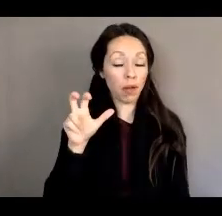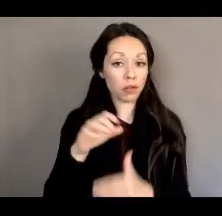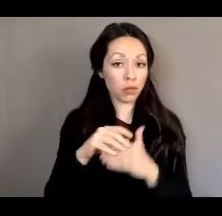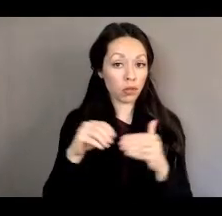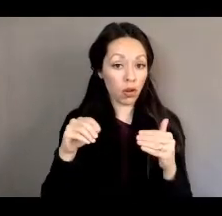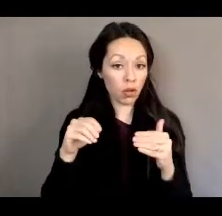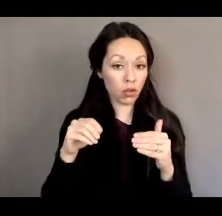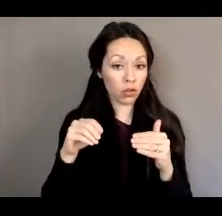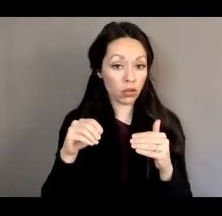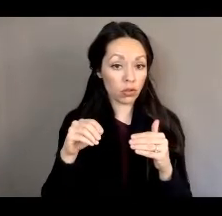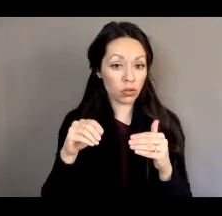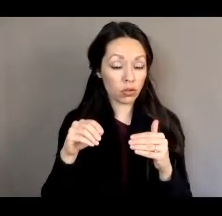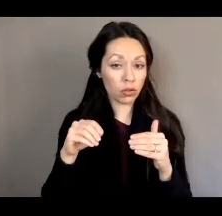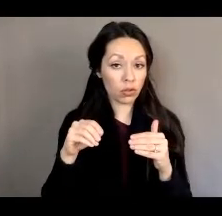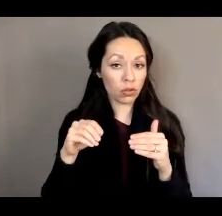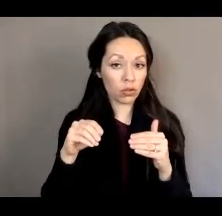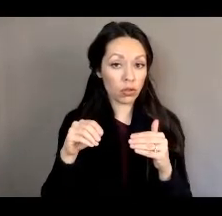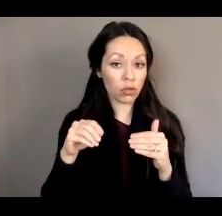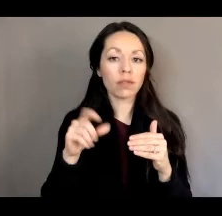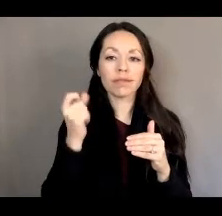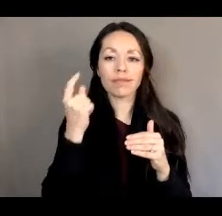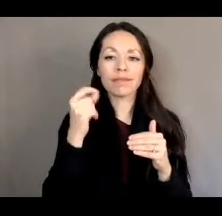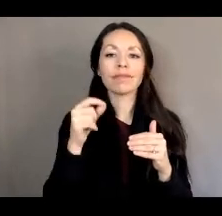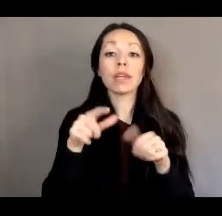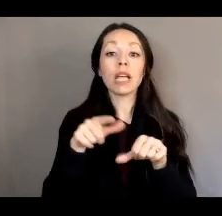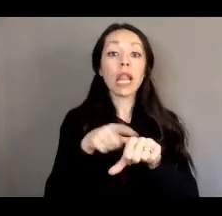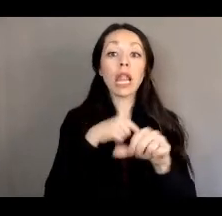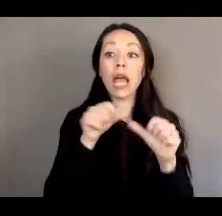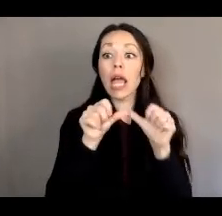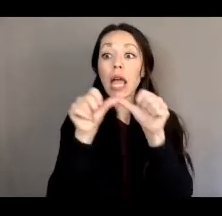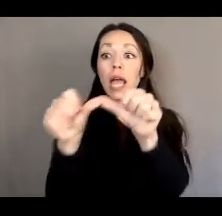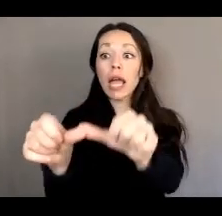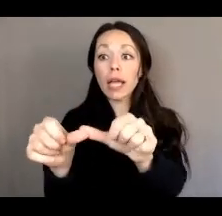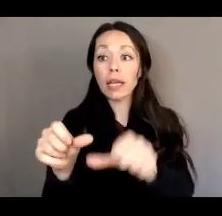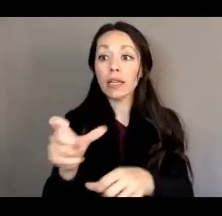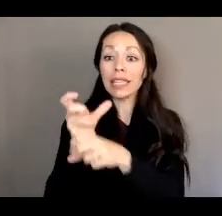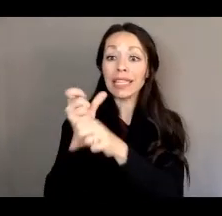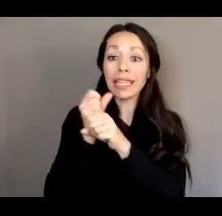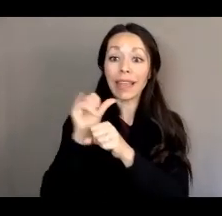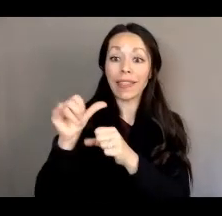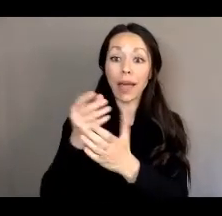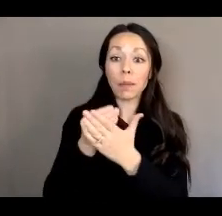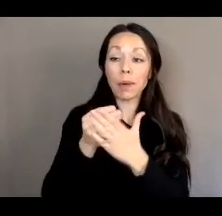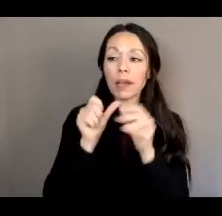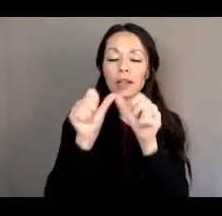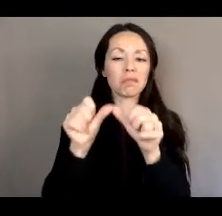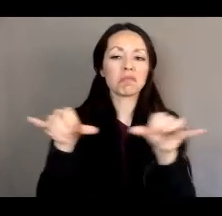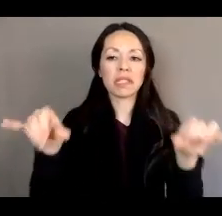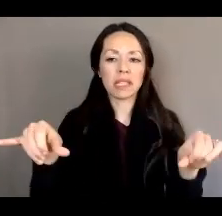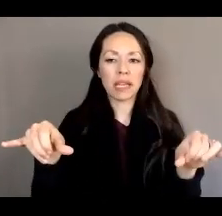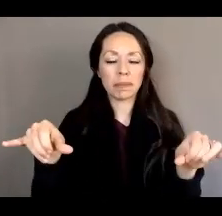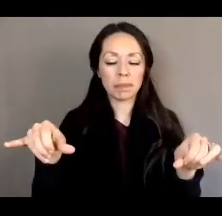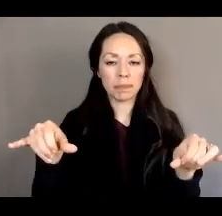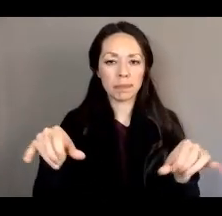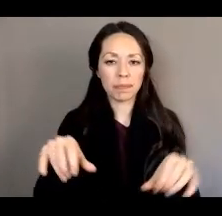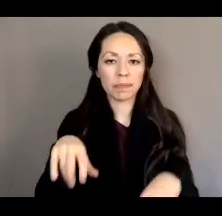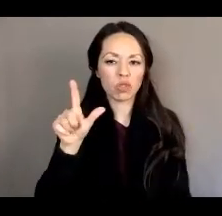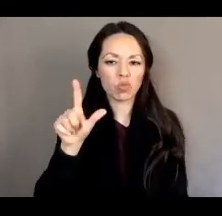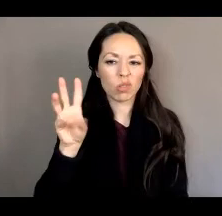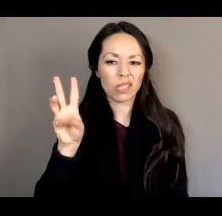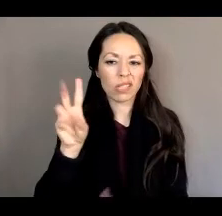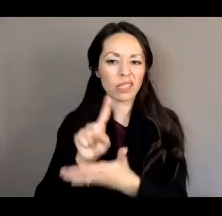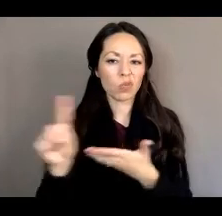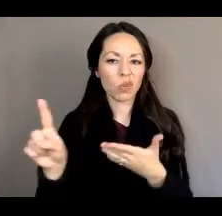But it made no change to the duration of time that you can claim unemployment. So it kept the standard at 26